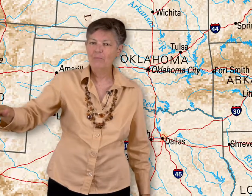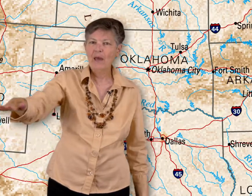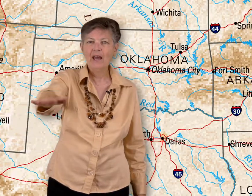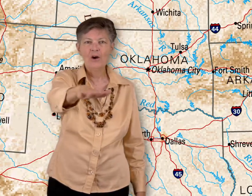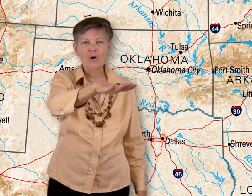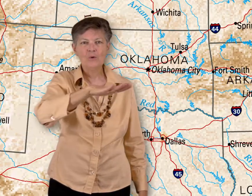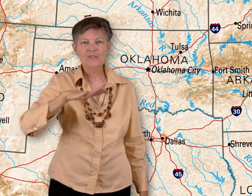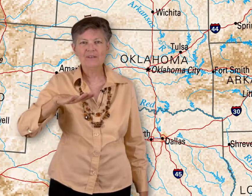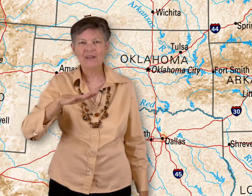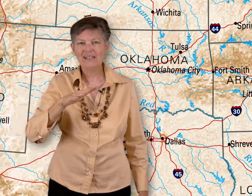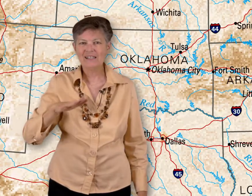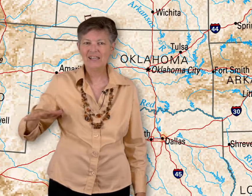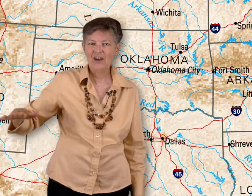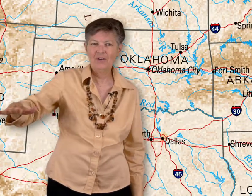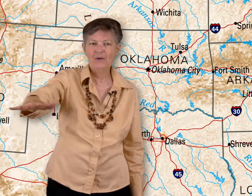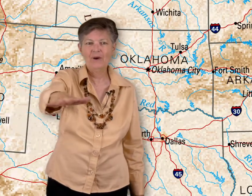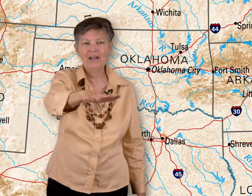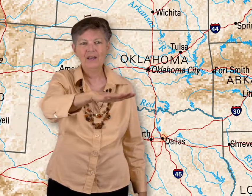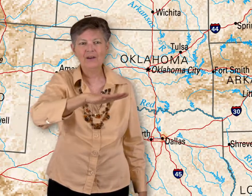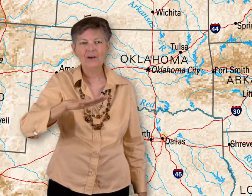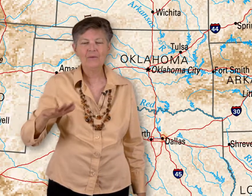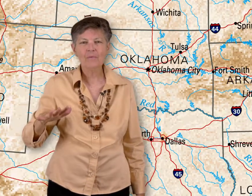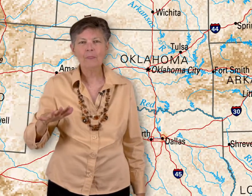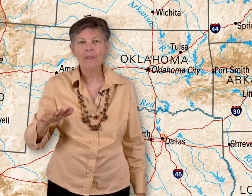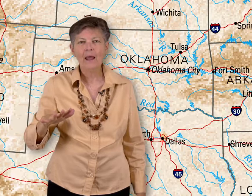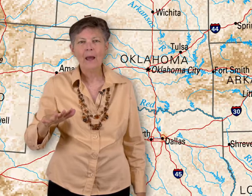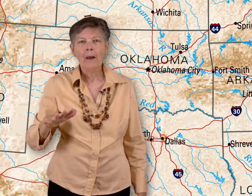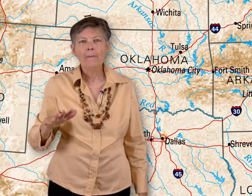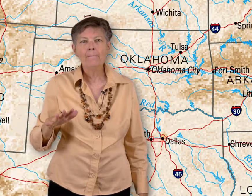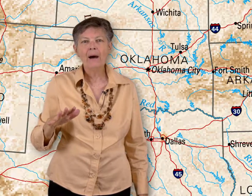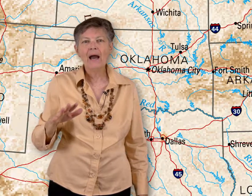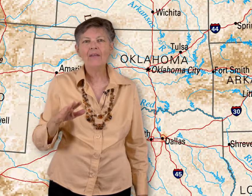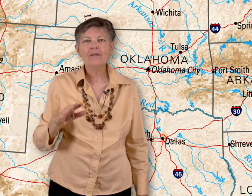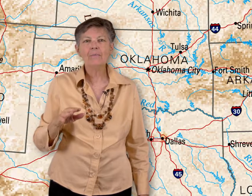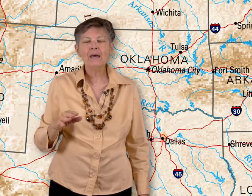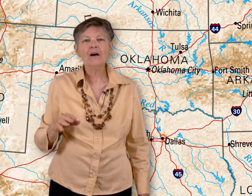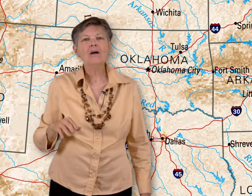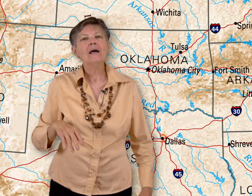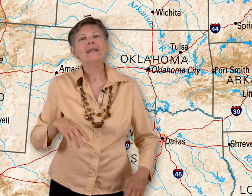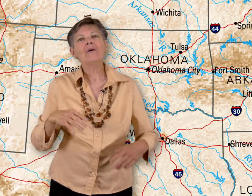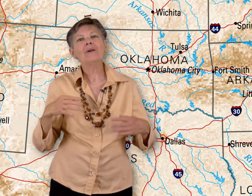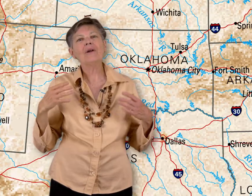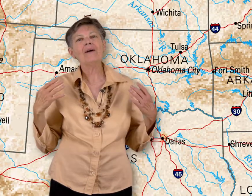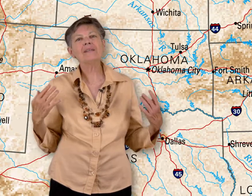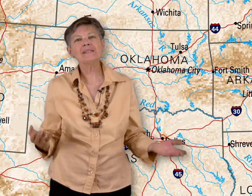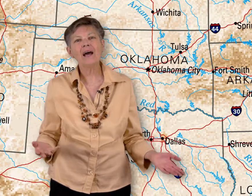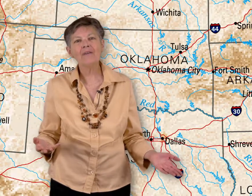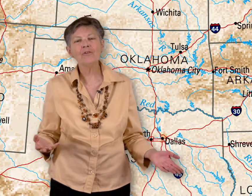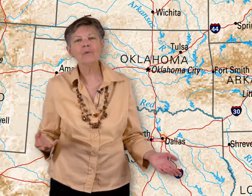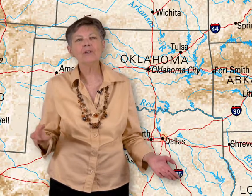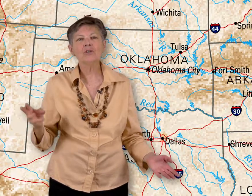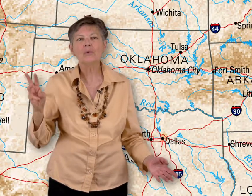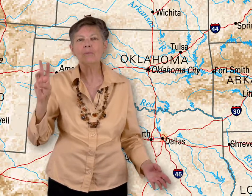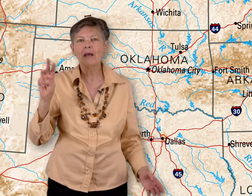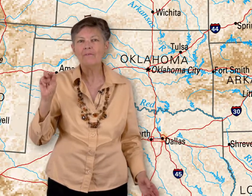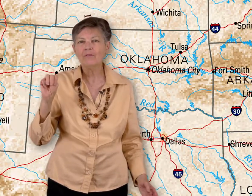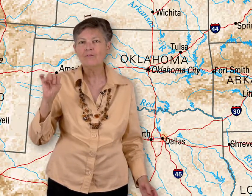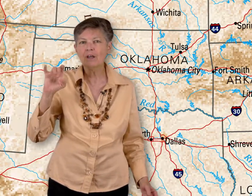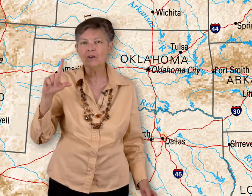meadows. That's this area right here. By the mill. Now we don't have a sign for mill, so we would have to finger